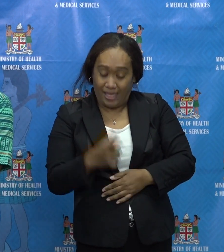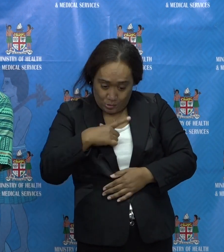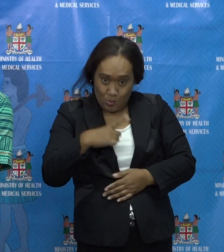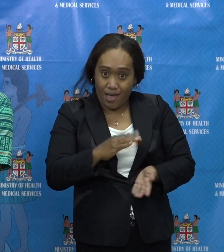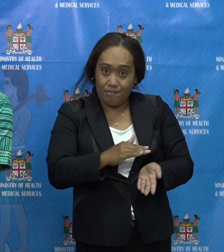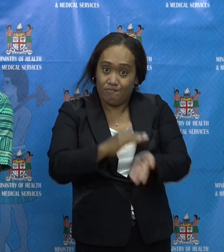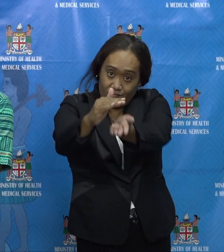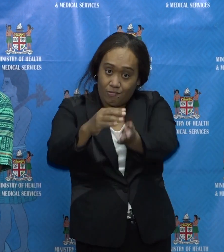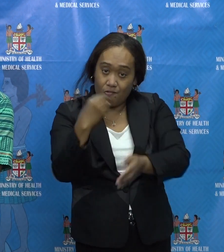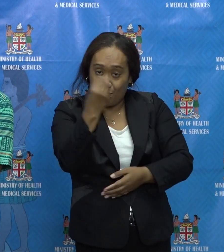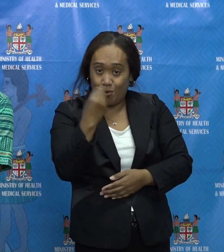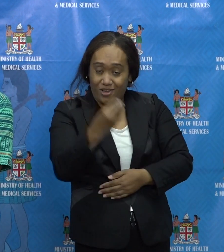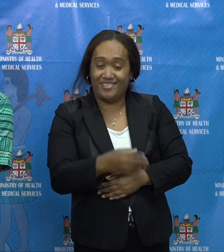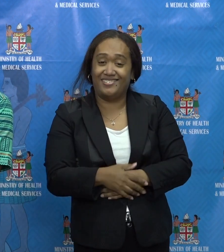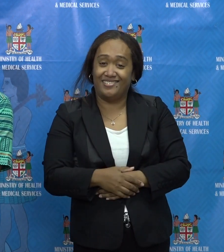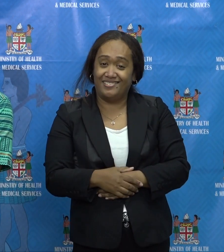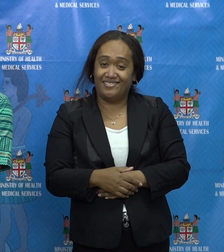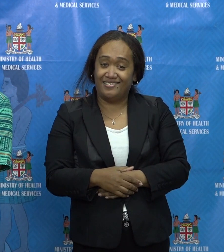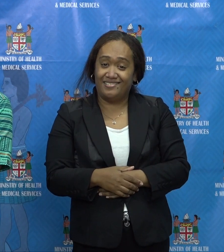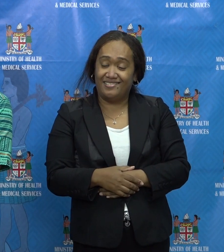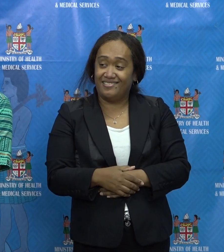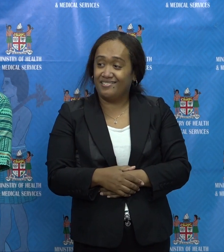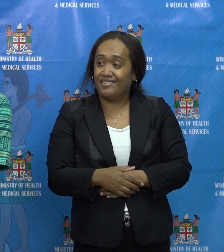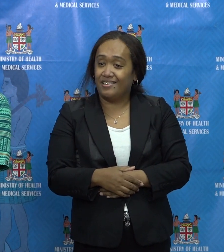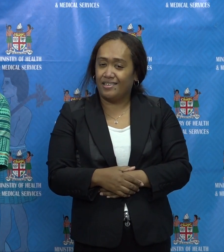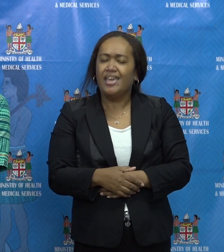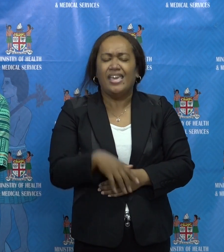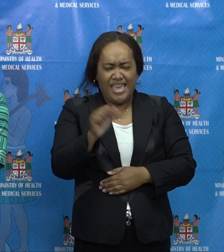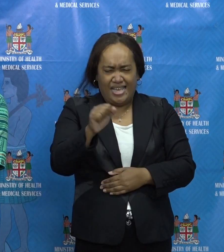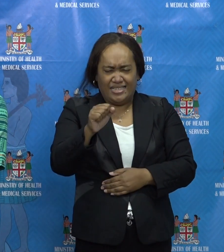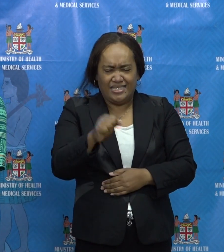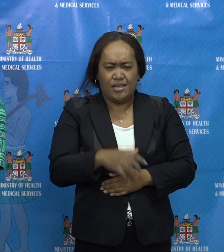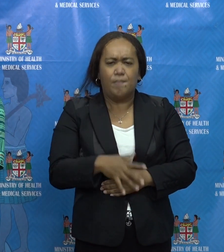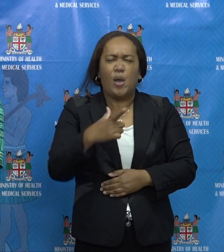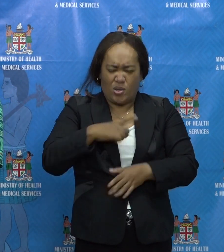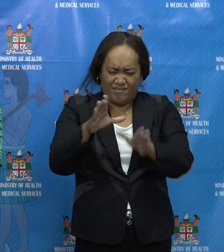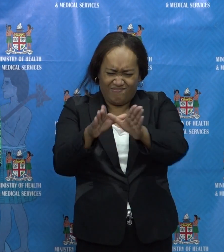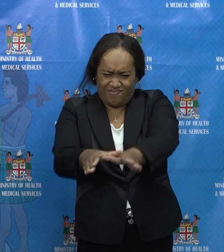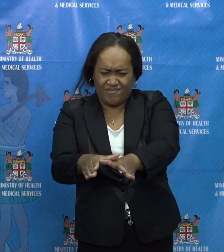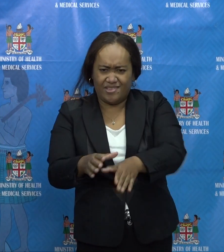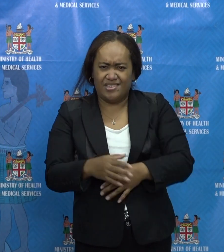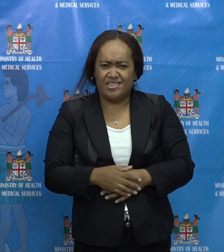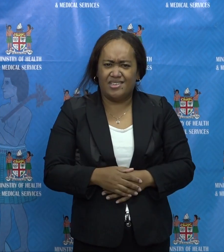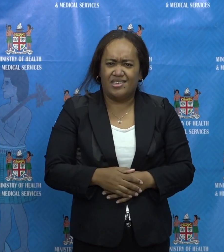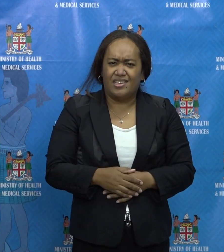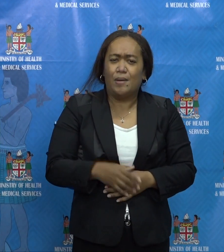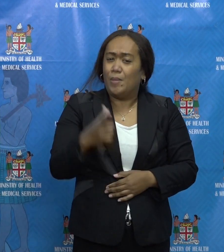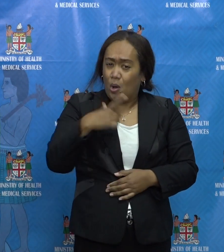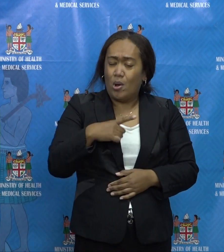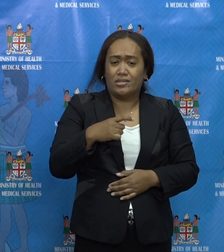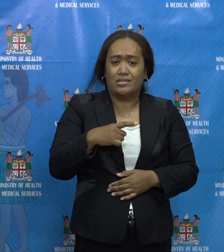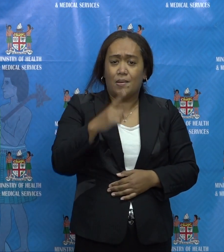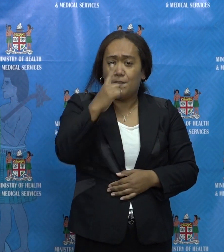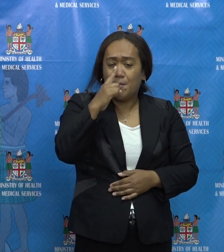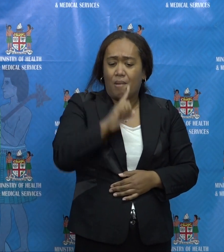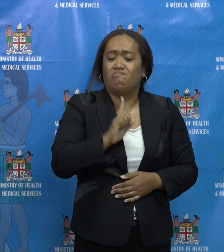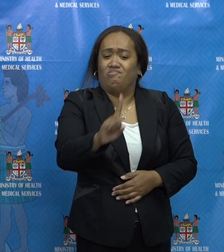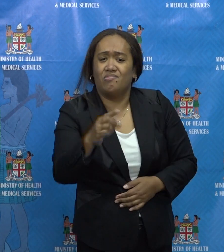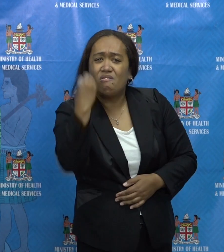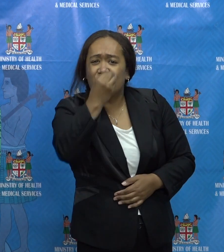It's not because... It's just because basic food items were going to be inaccessible. That's why we did it.